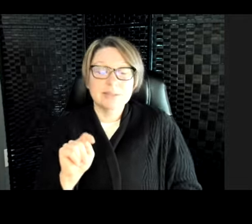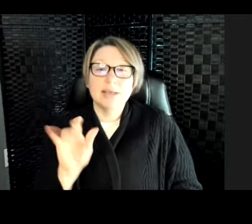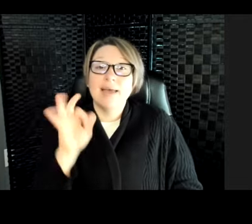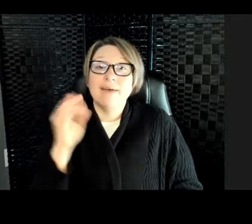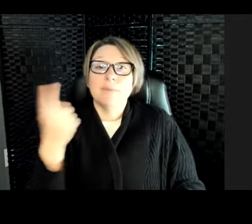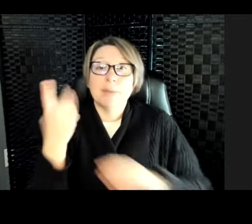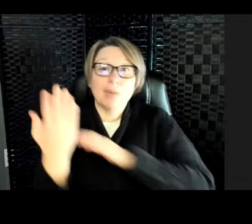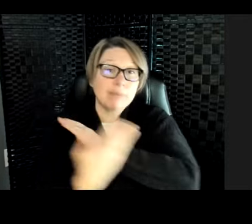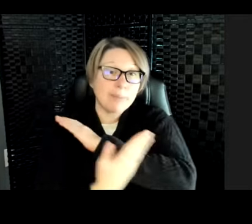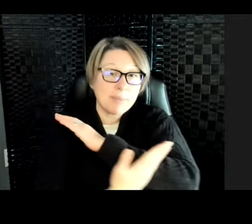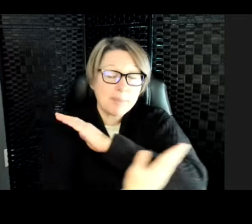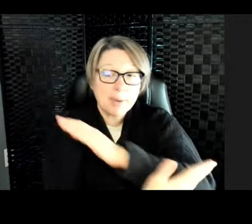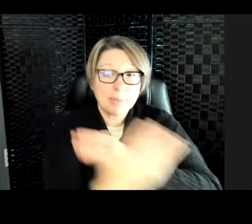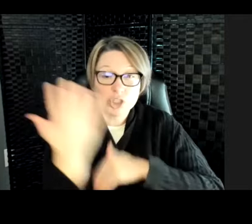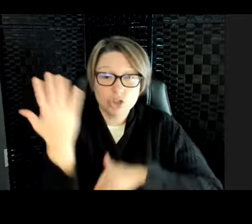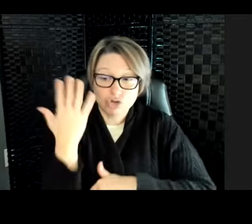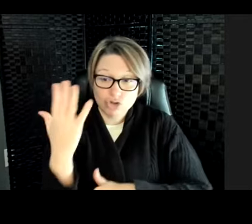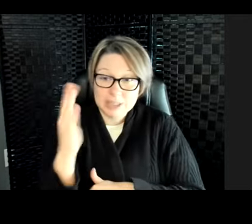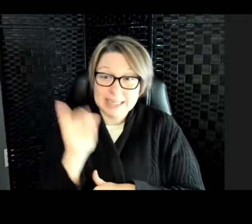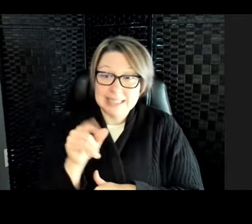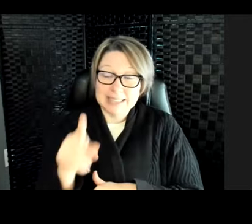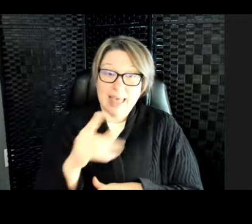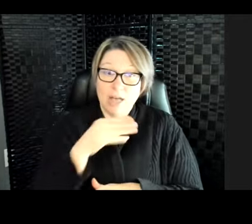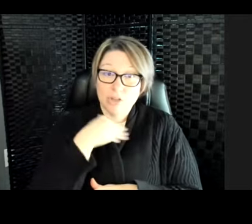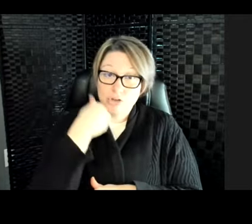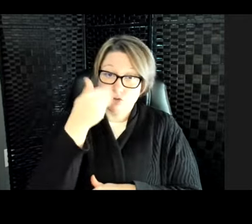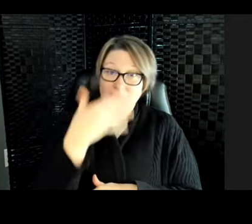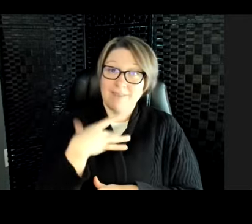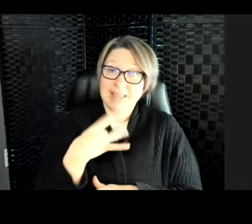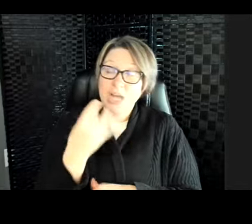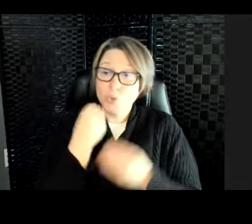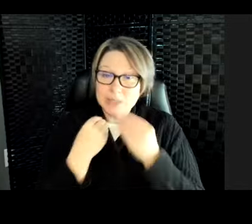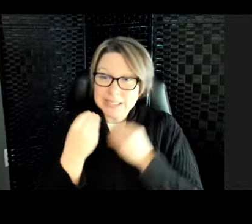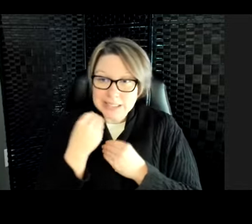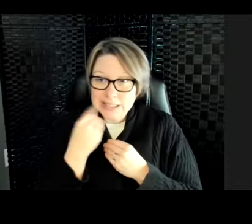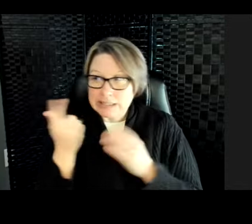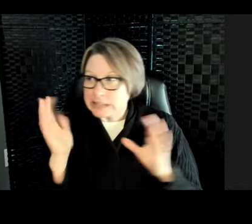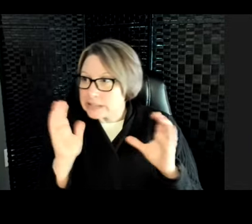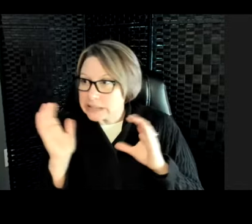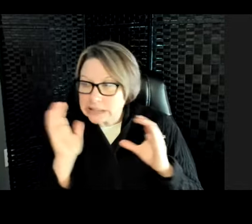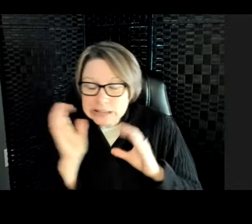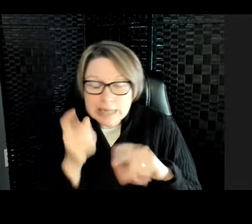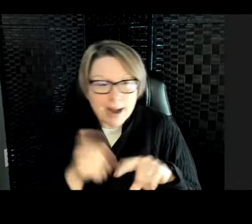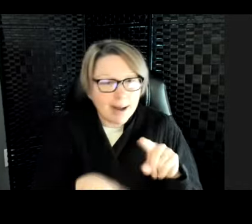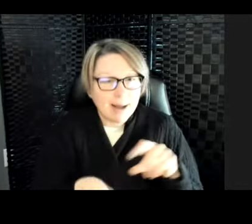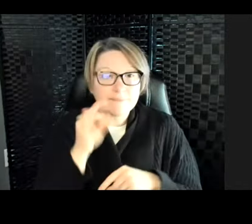giraffes like to eat, they can't find enough food to stay healthy. So